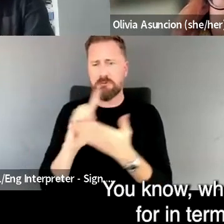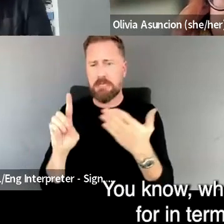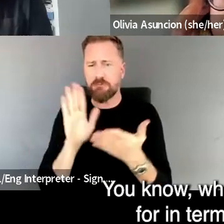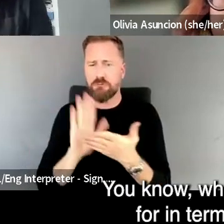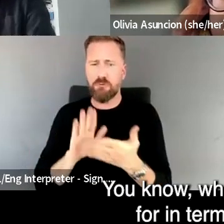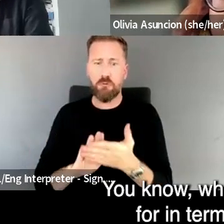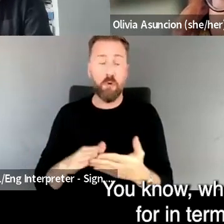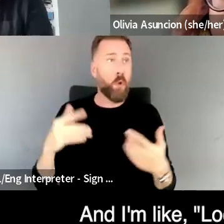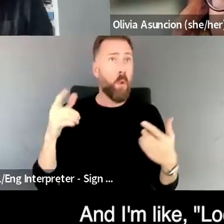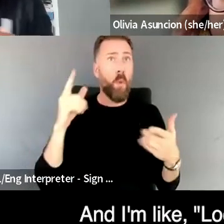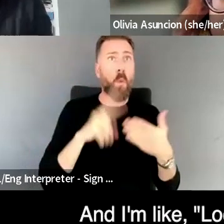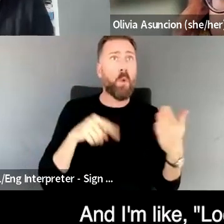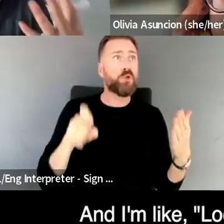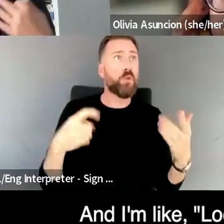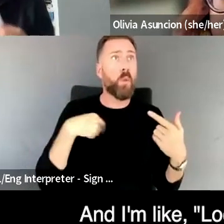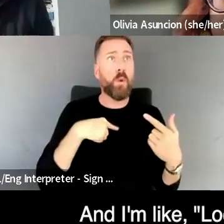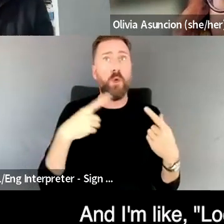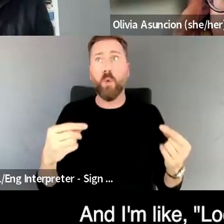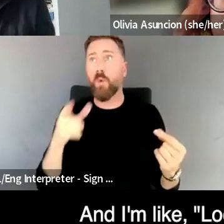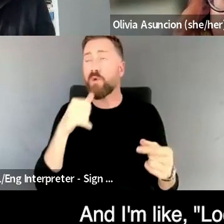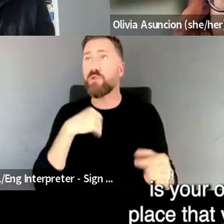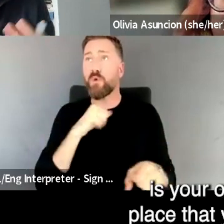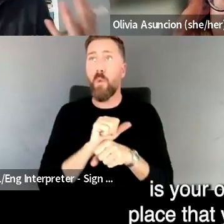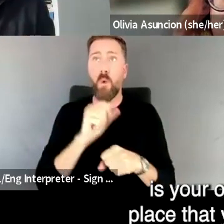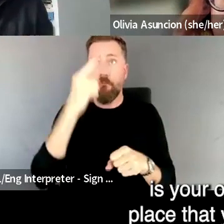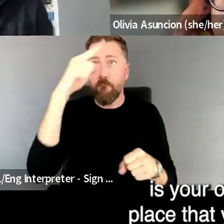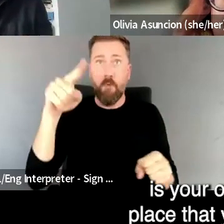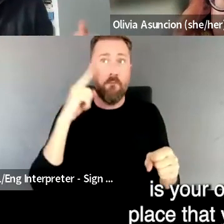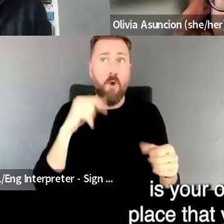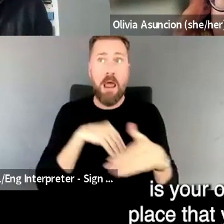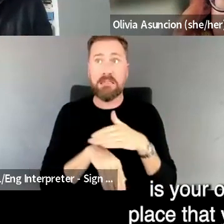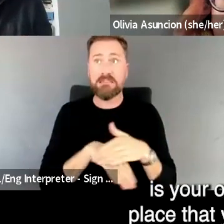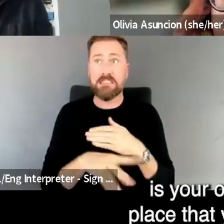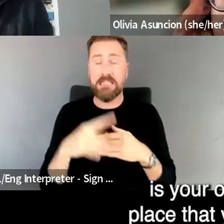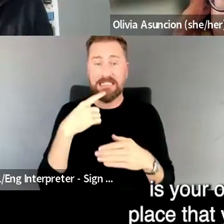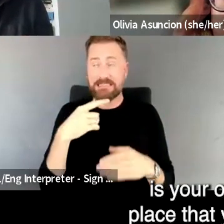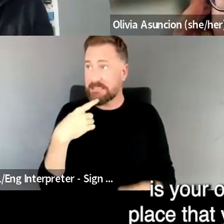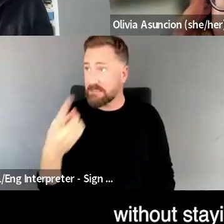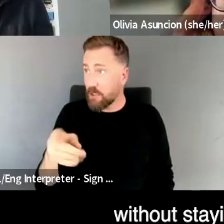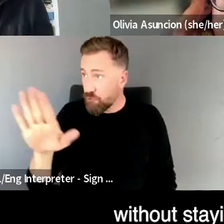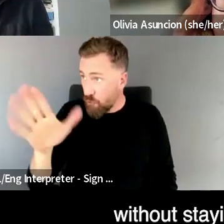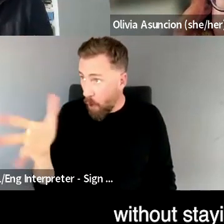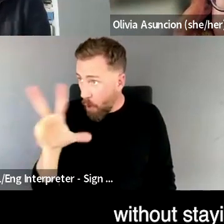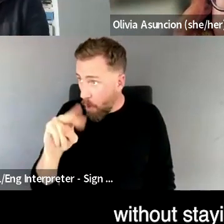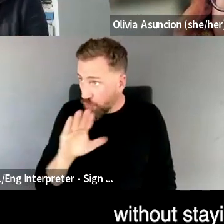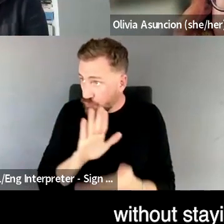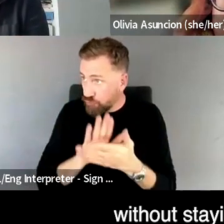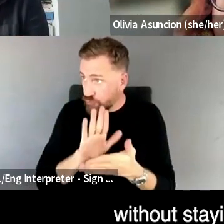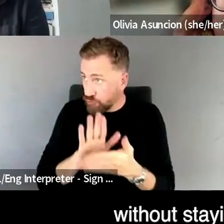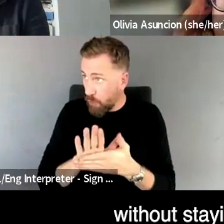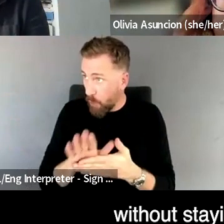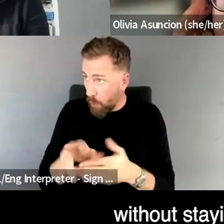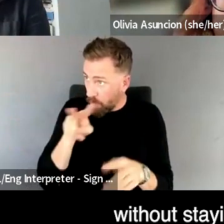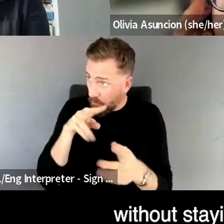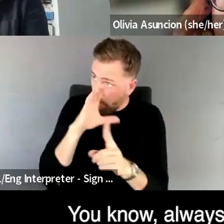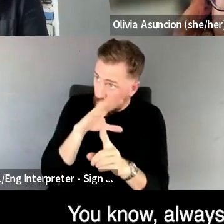work for in terms of access? And I'm like, look within, you know, is your own school, a place that you can attend without staying up